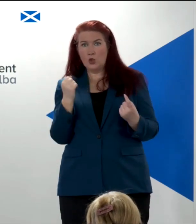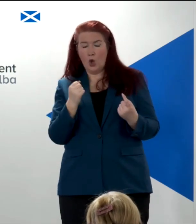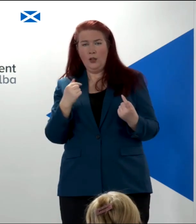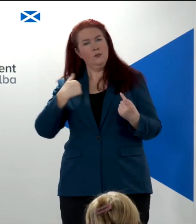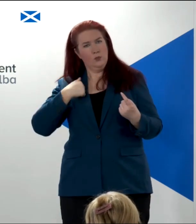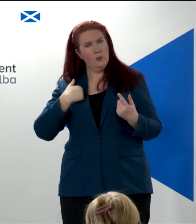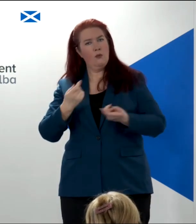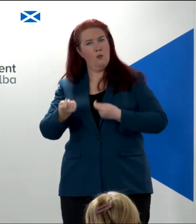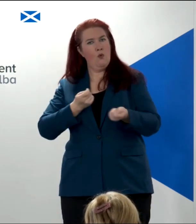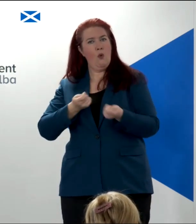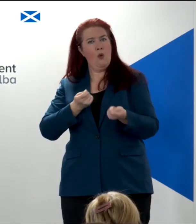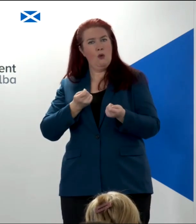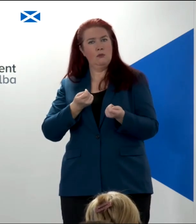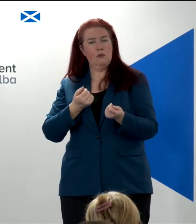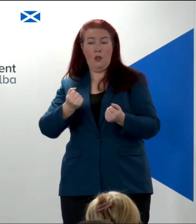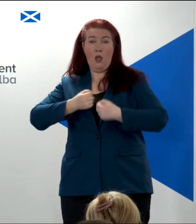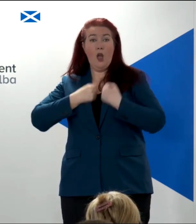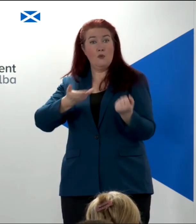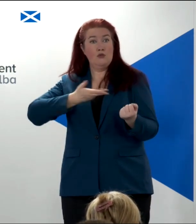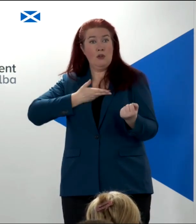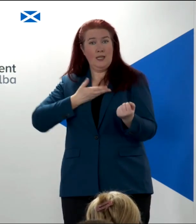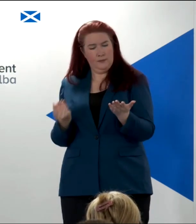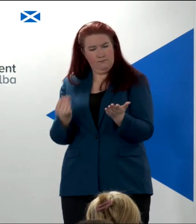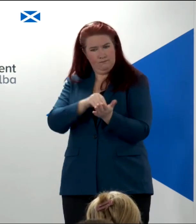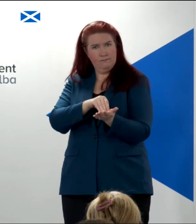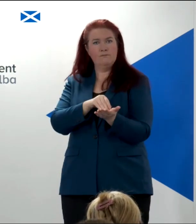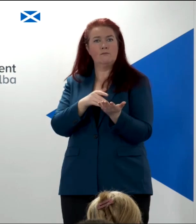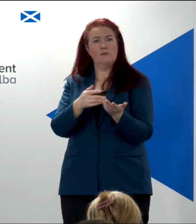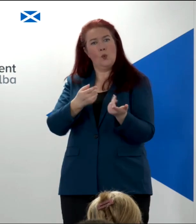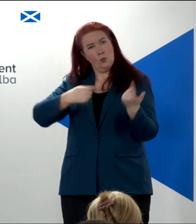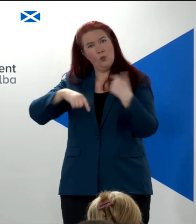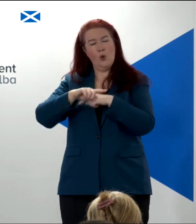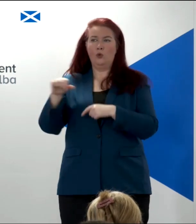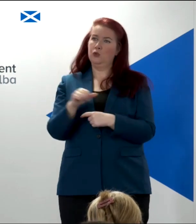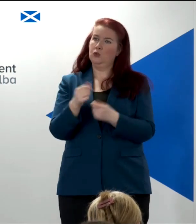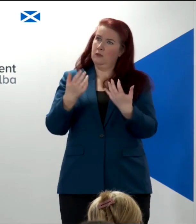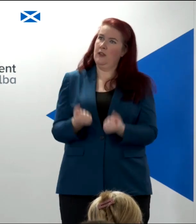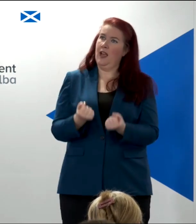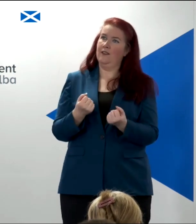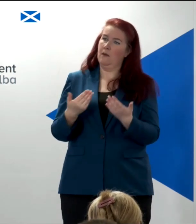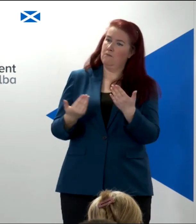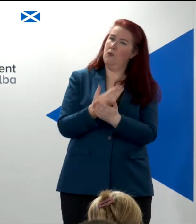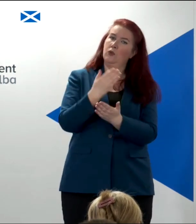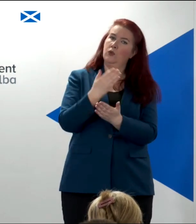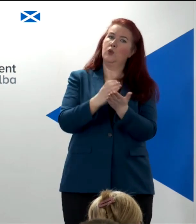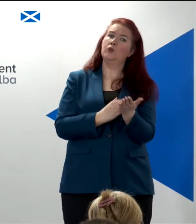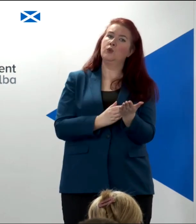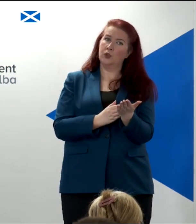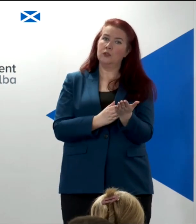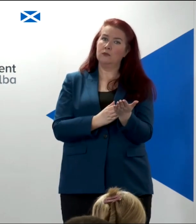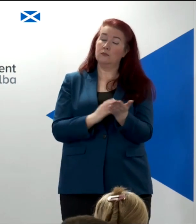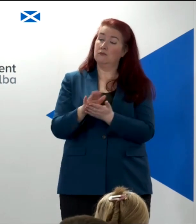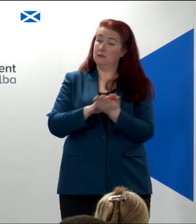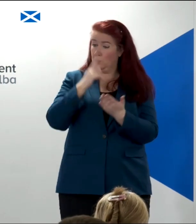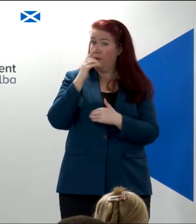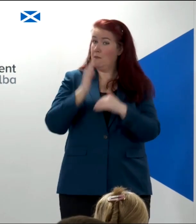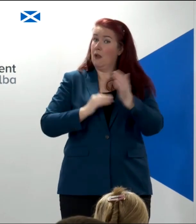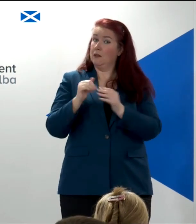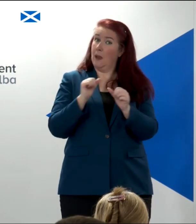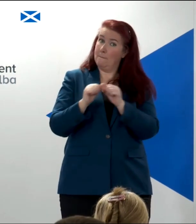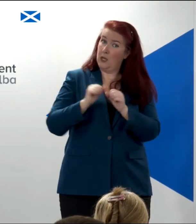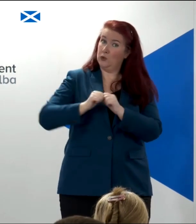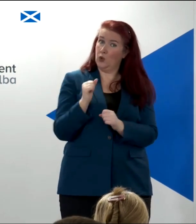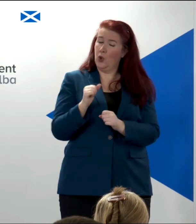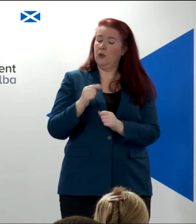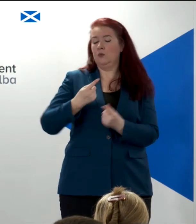hands. To embed rights we should all enjoy in a modern constitution and build the better Scotland we know